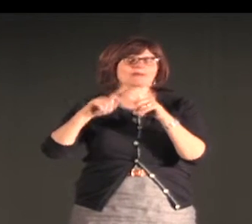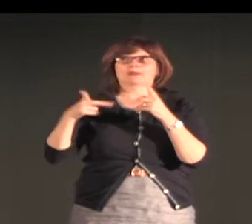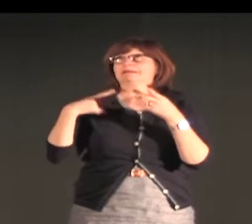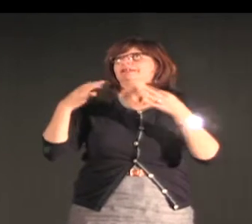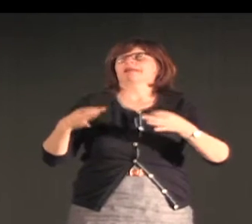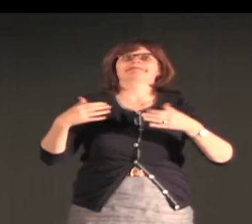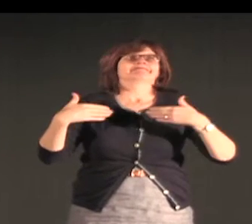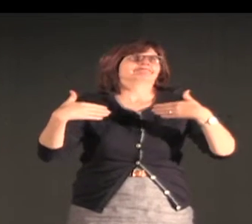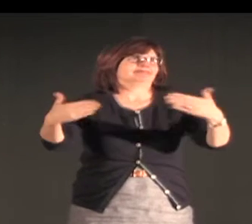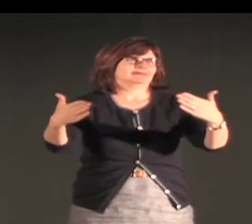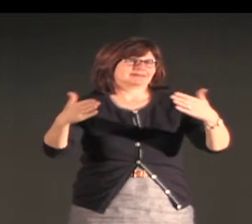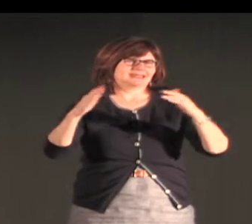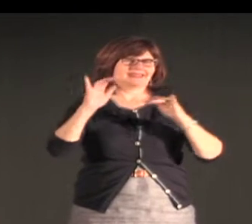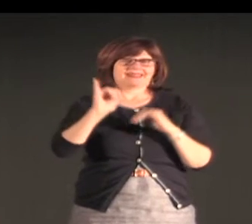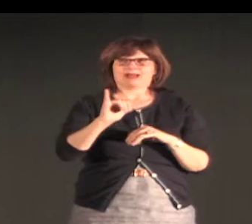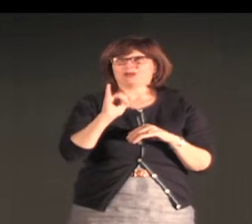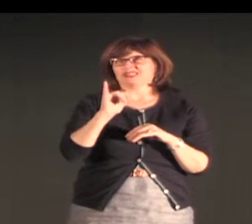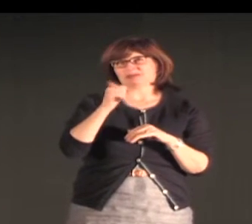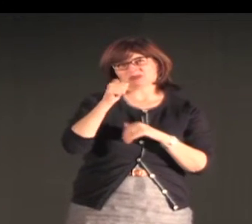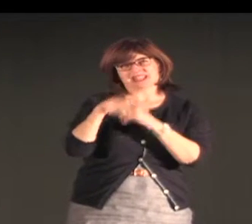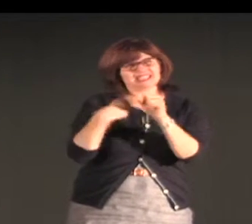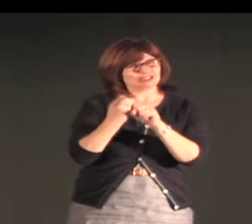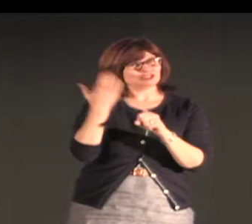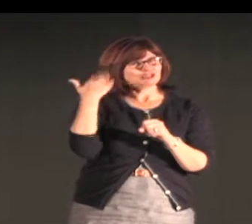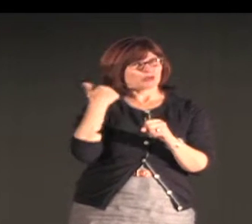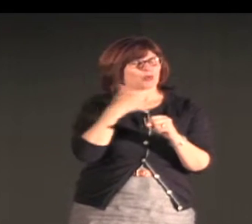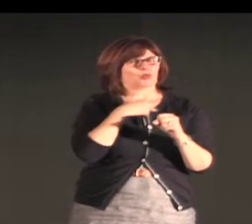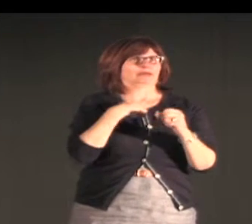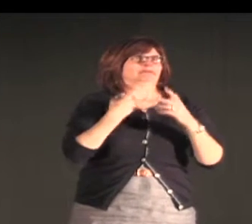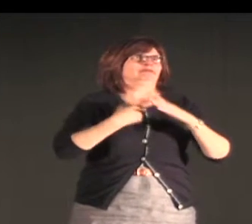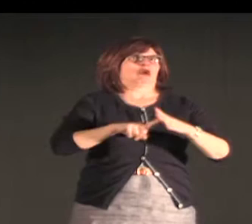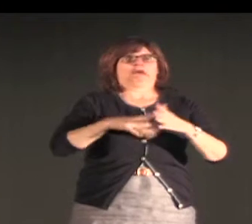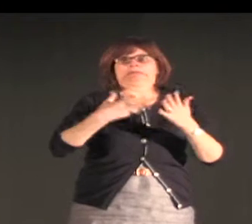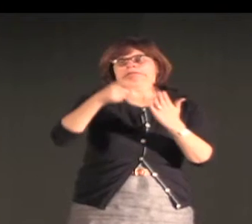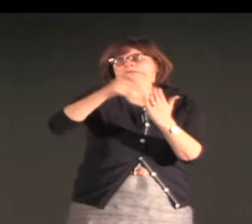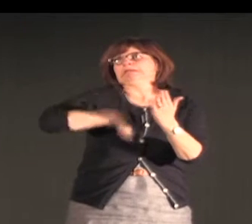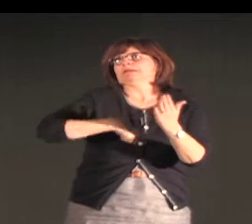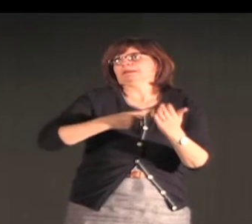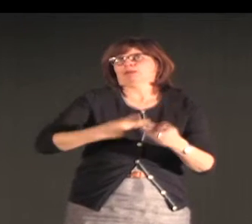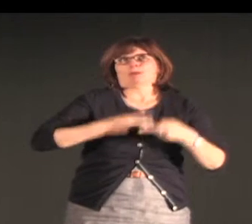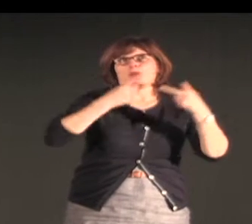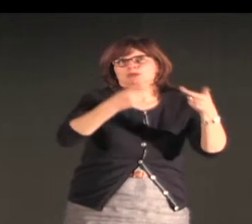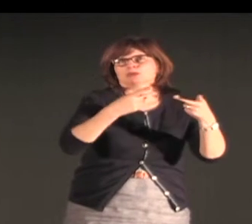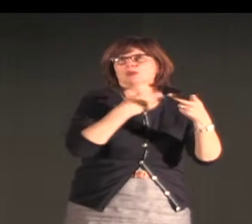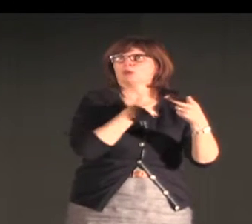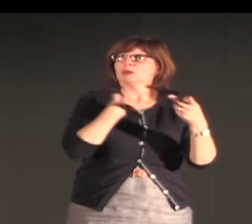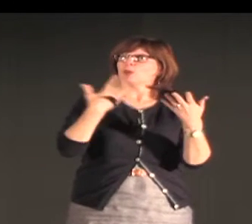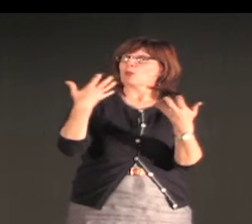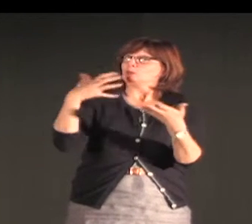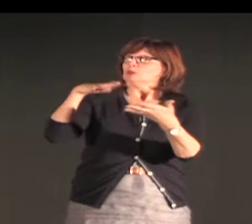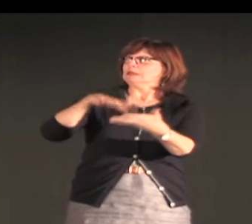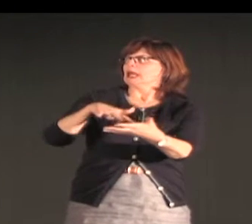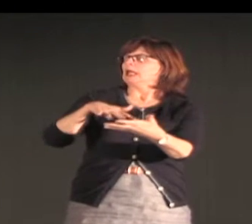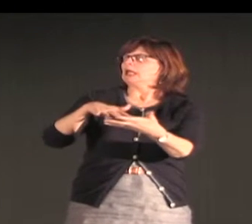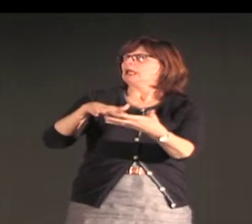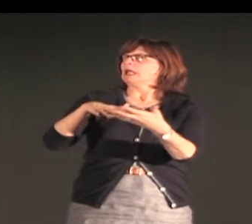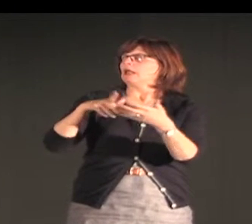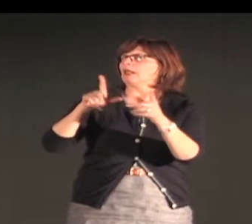and I decided to begin a project there, and I will tell you more about this in the course of the presentation. We wrote a proposal